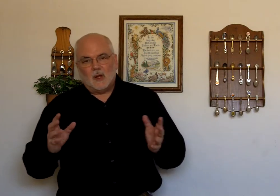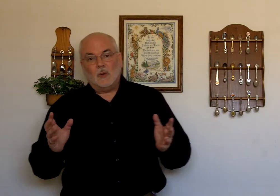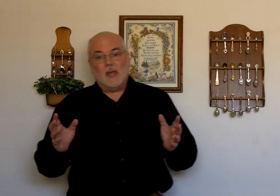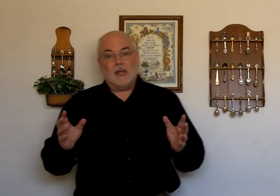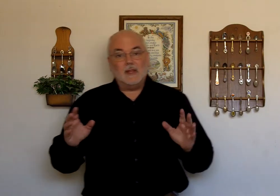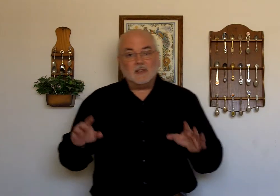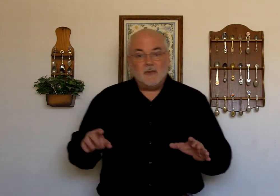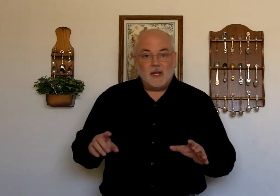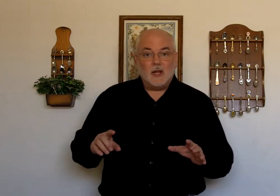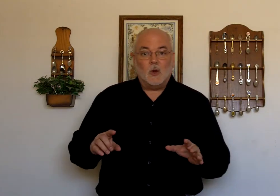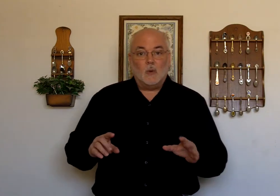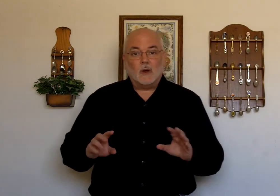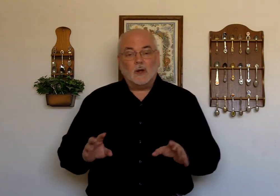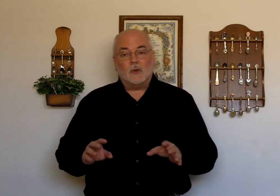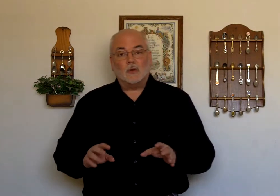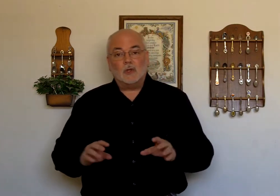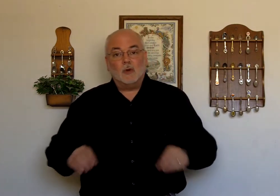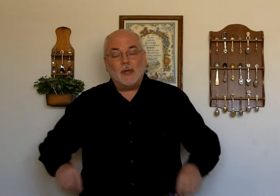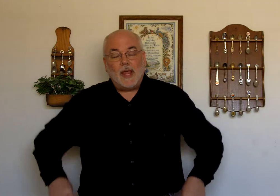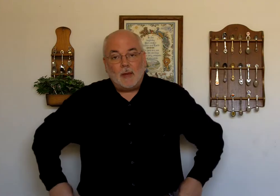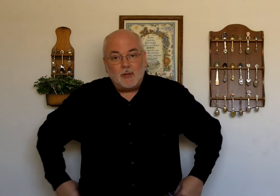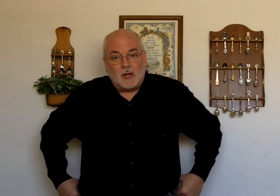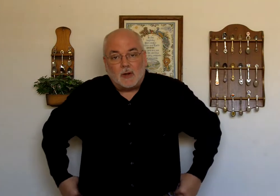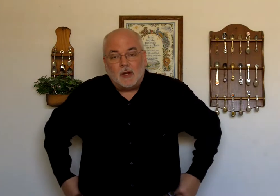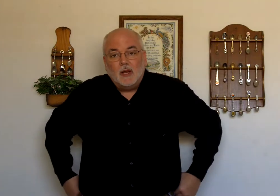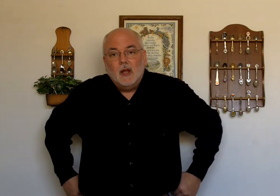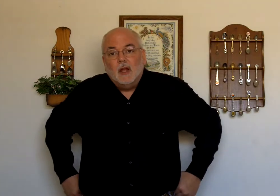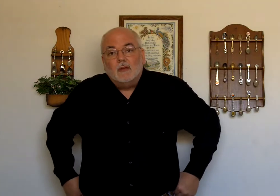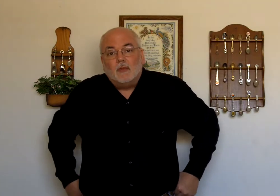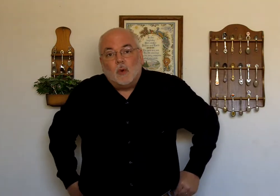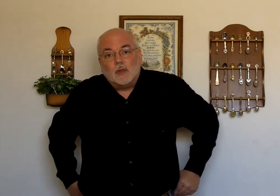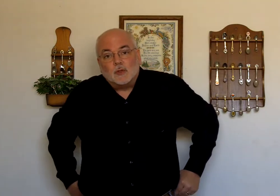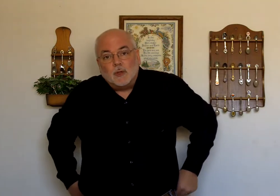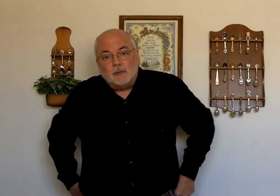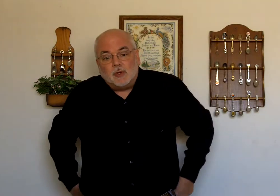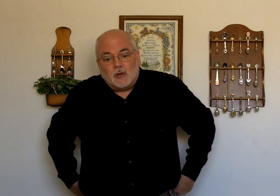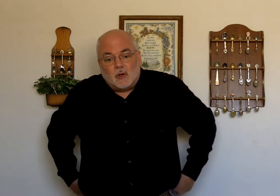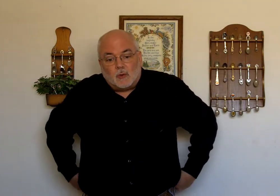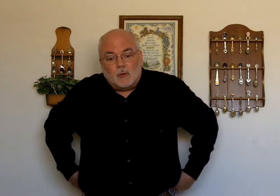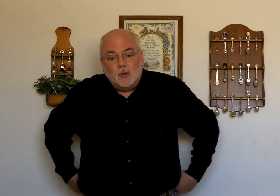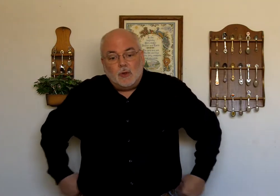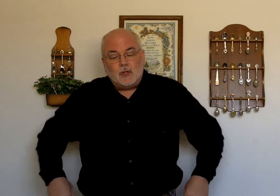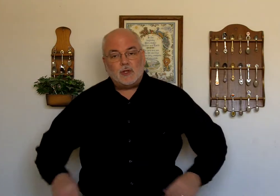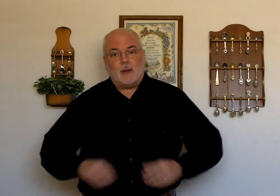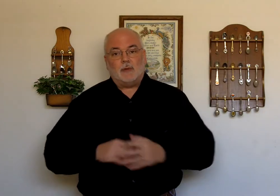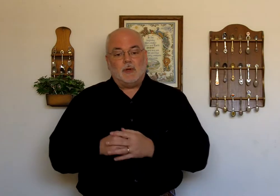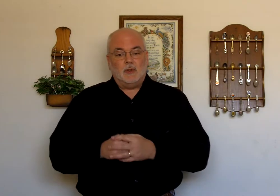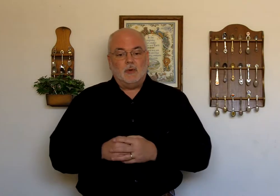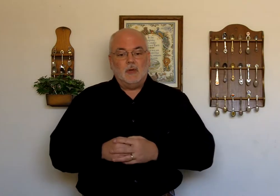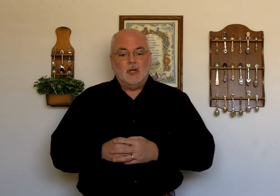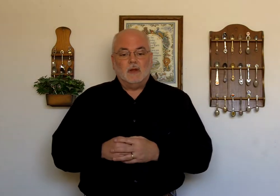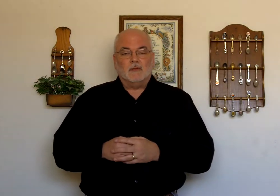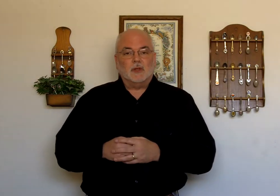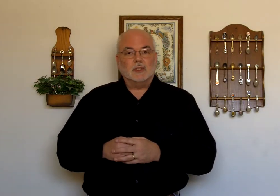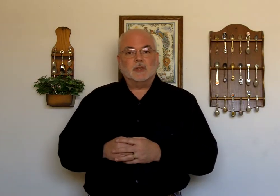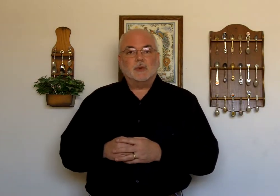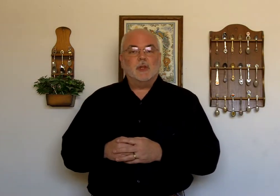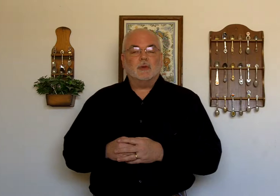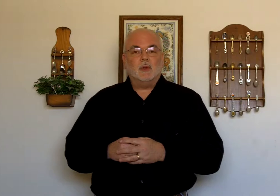Okay, in this video, we're going to go through the vocabulary for the scripture, Ruth chapter 2, verses 3 through